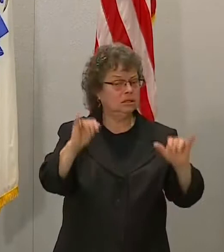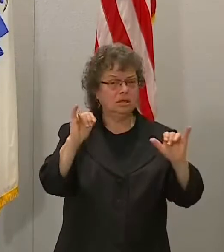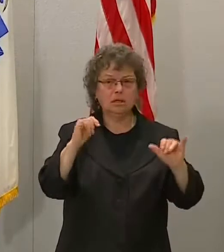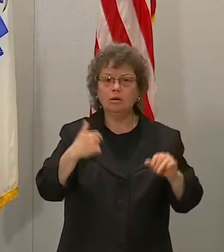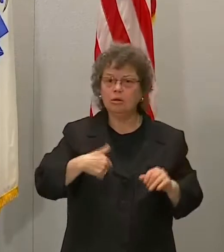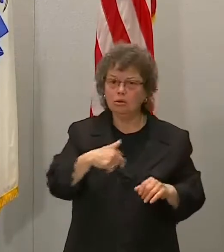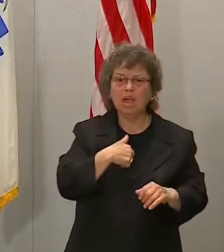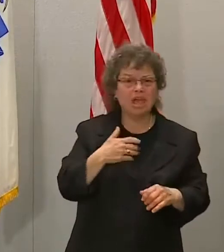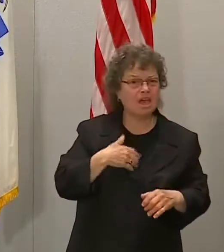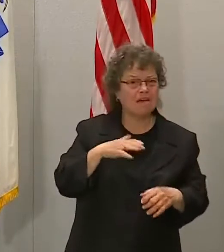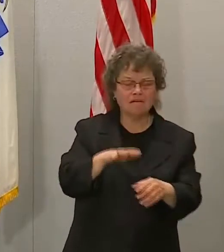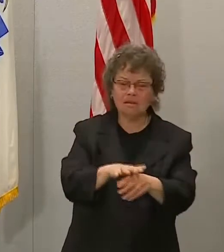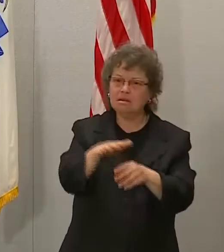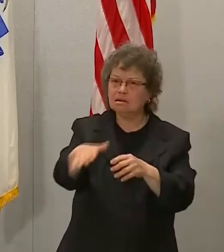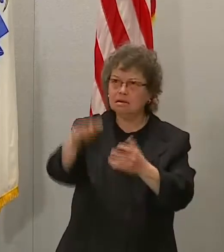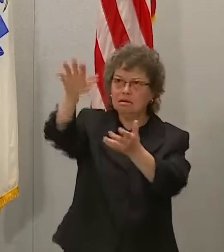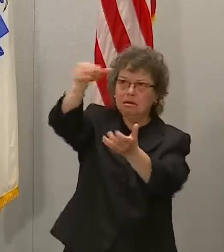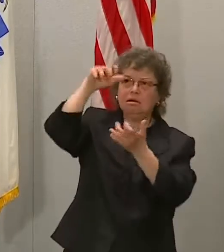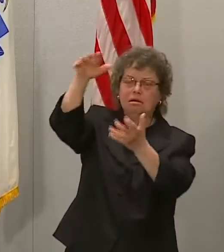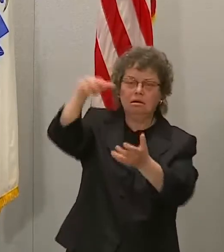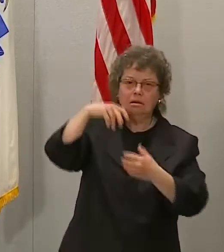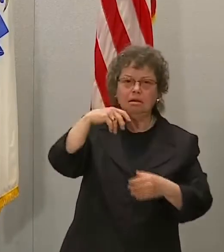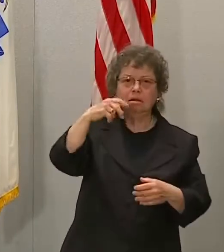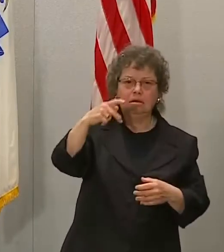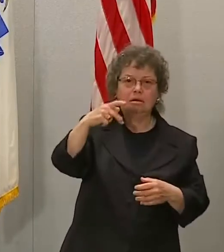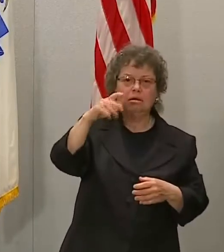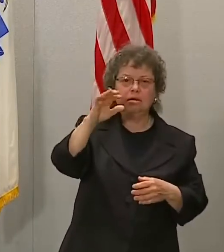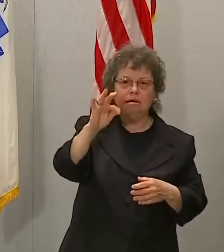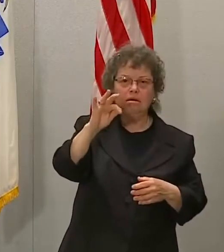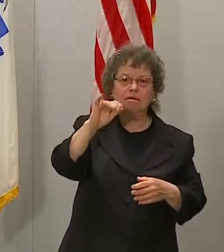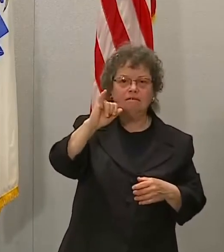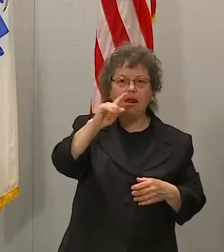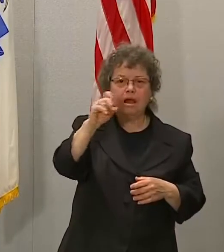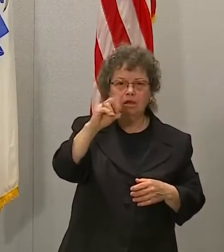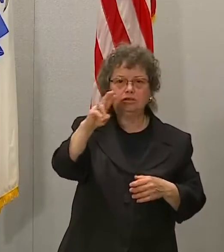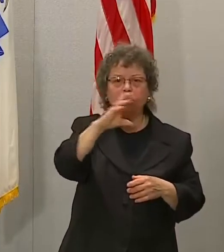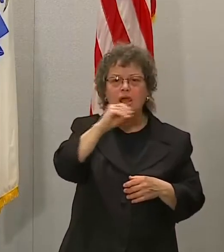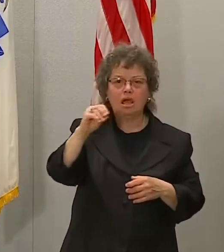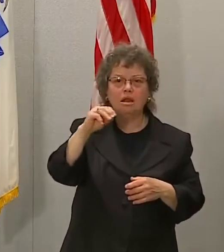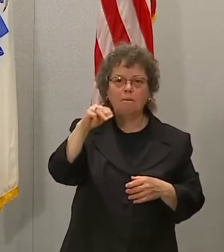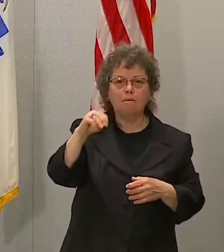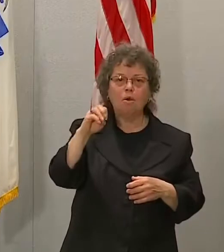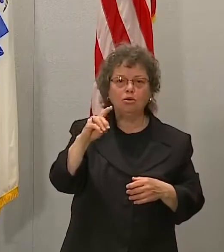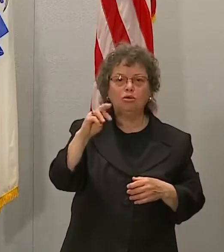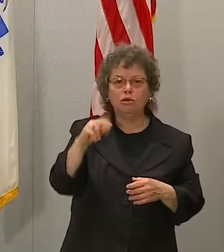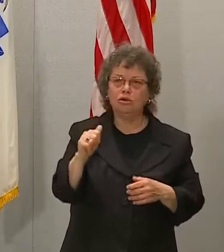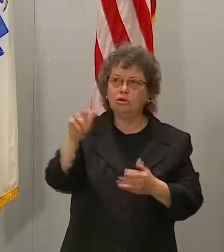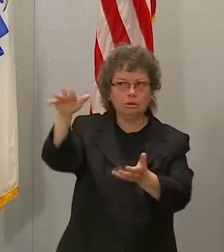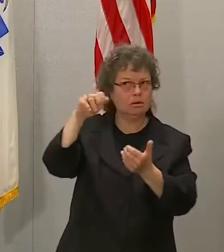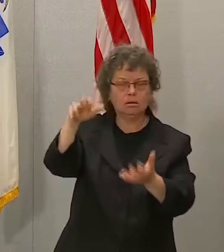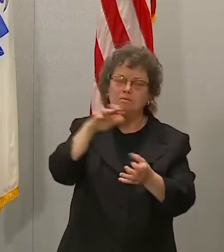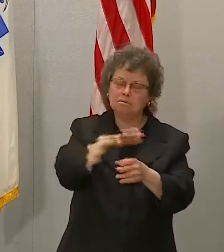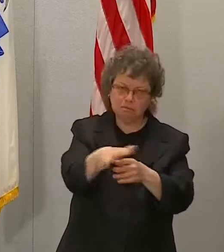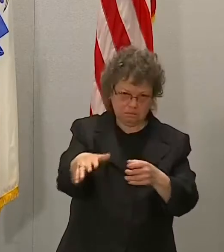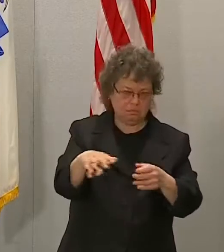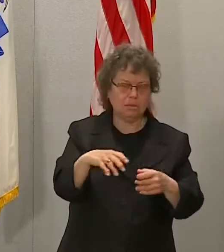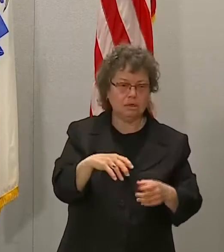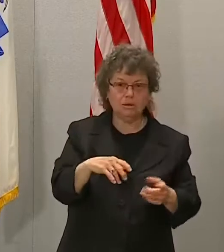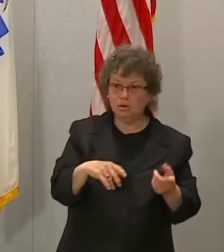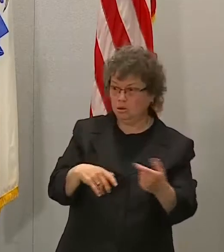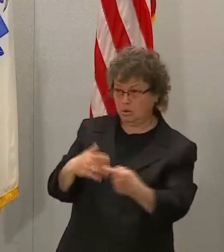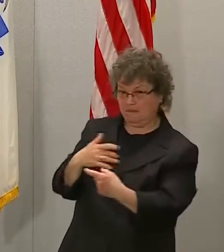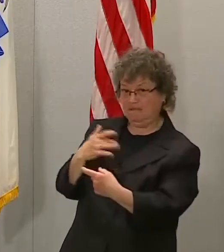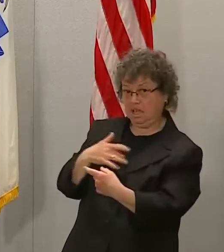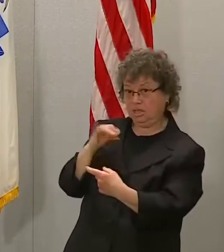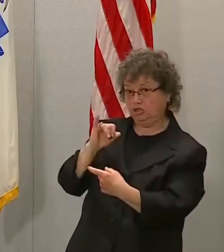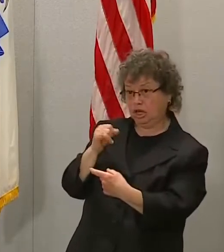significant Pfizer and Moderna supplies, and we expect that to continue. So you're thinking it's just a minor glitch or just a road bump and we'll